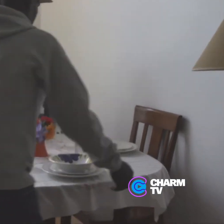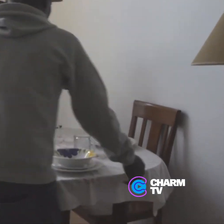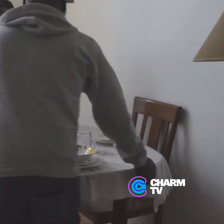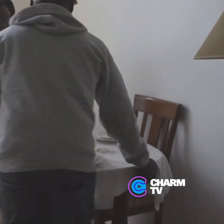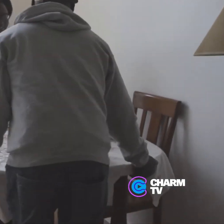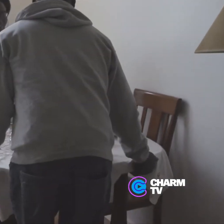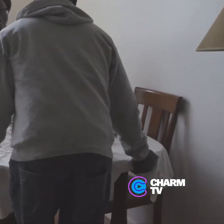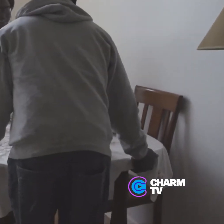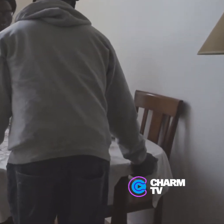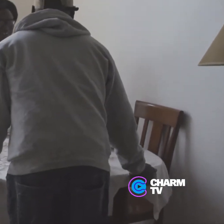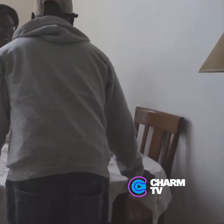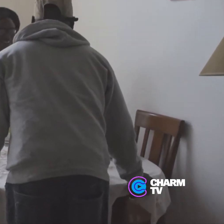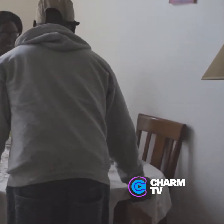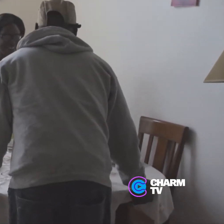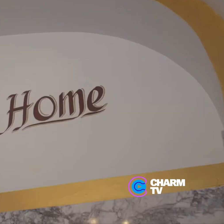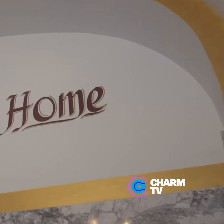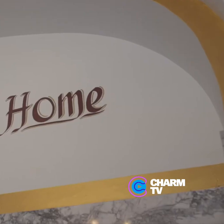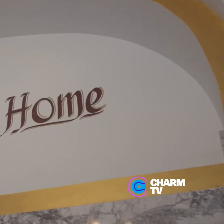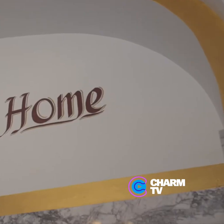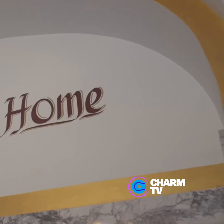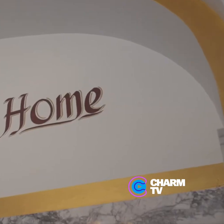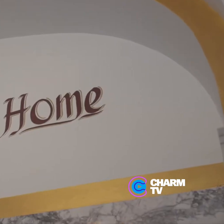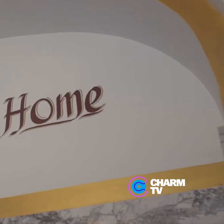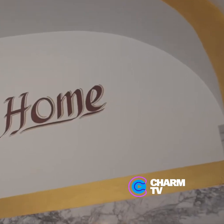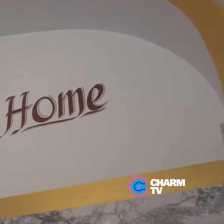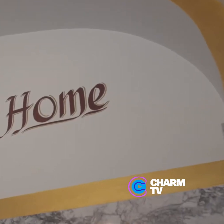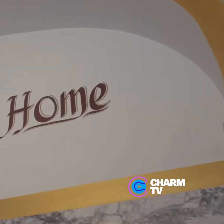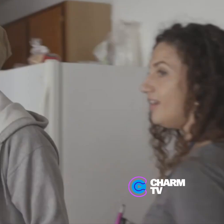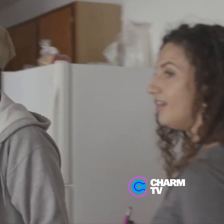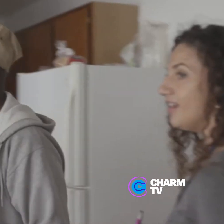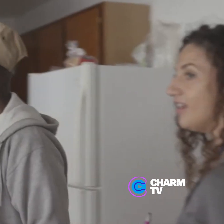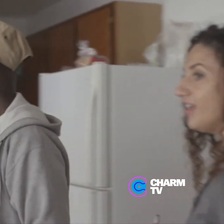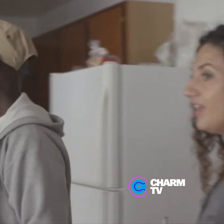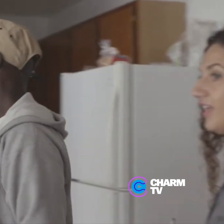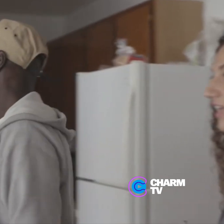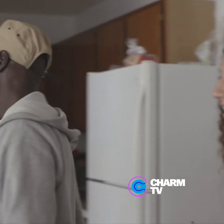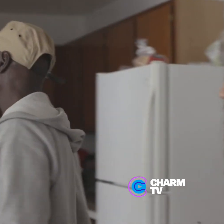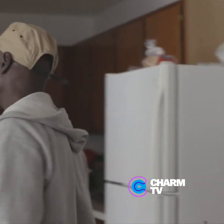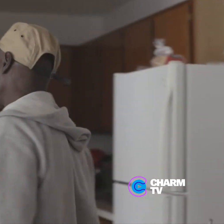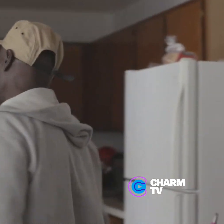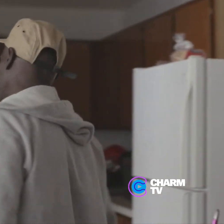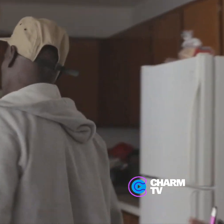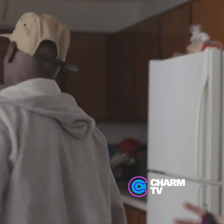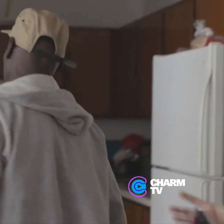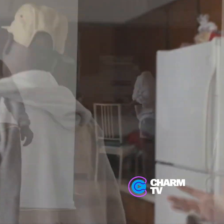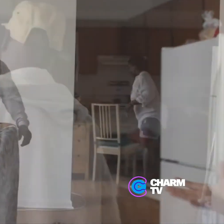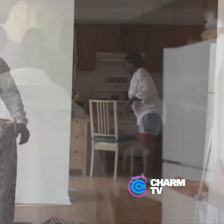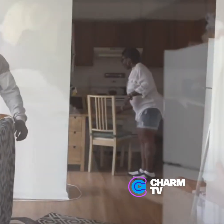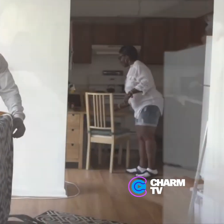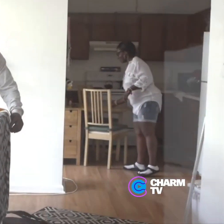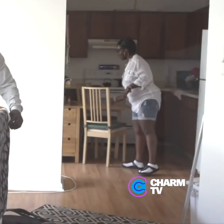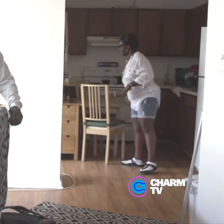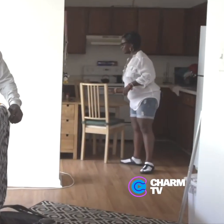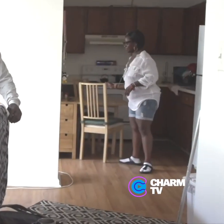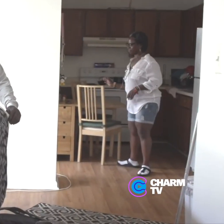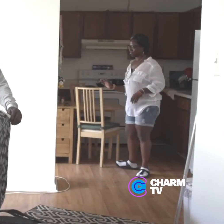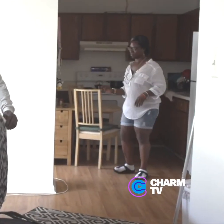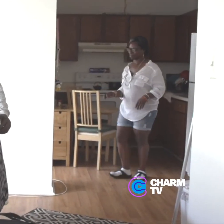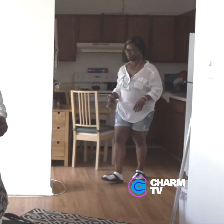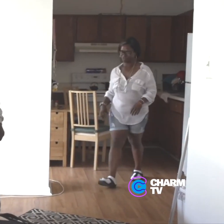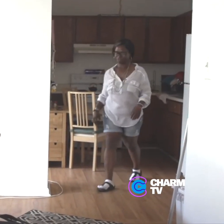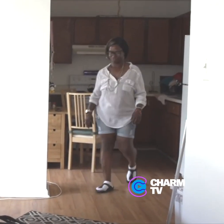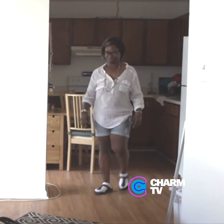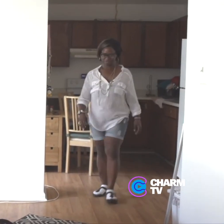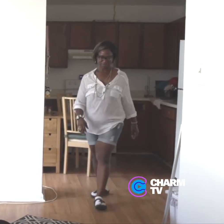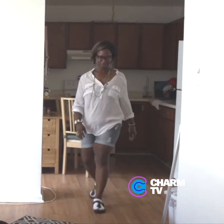He showed so much joy in having this place that he had his apartment looking immaculate. It looked